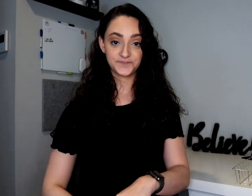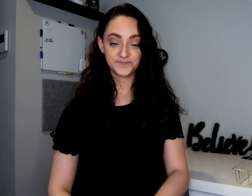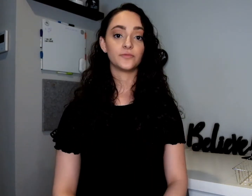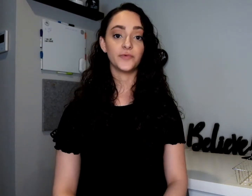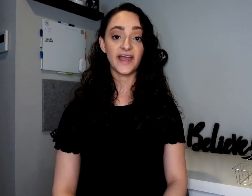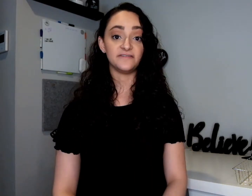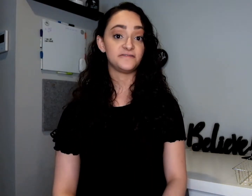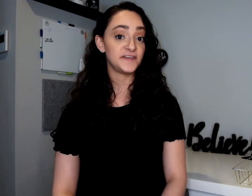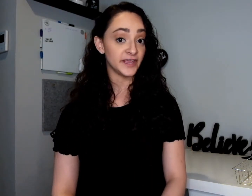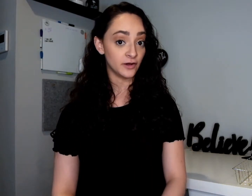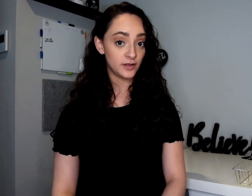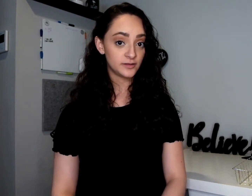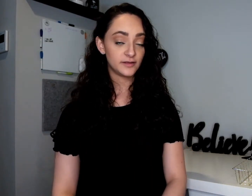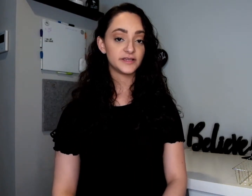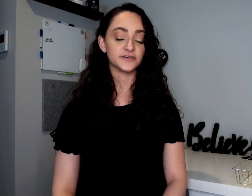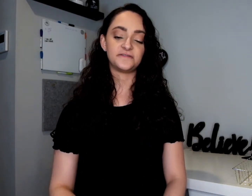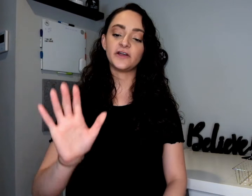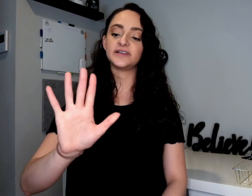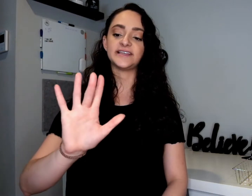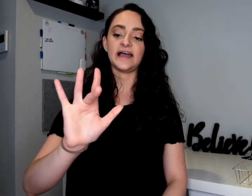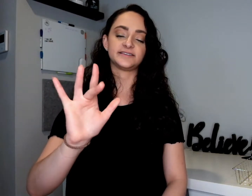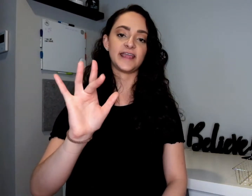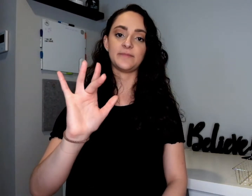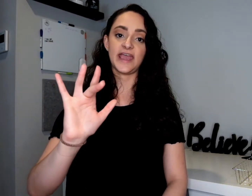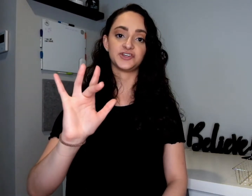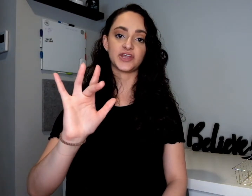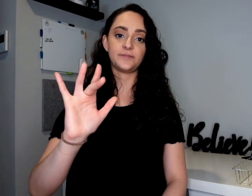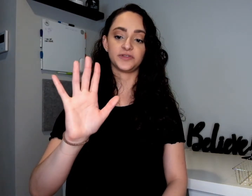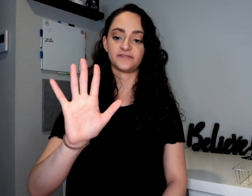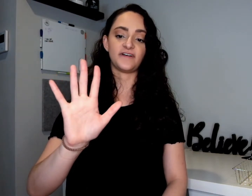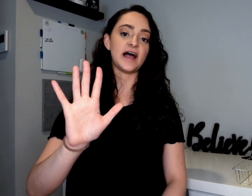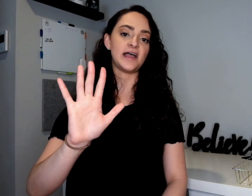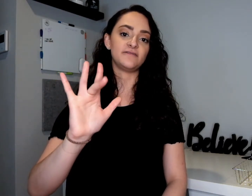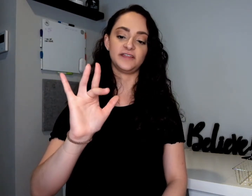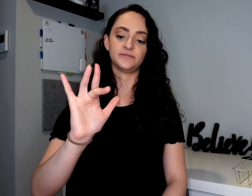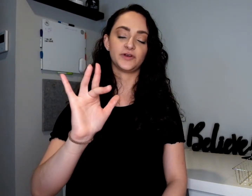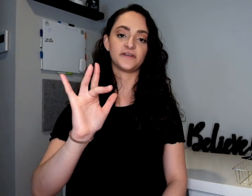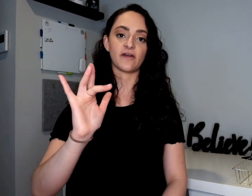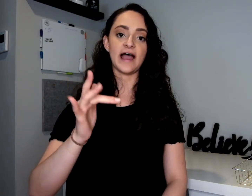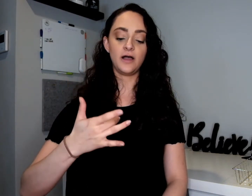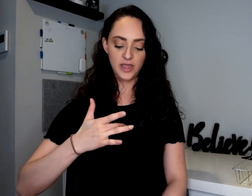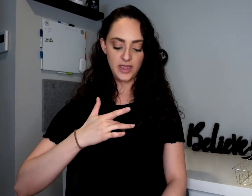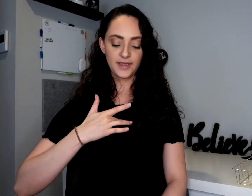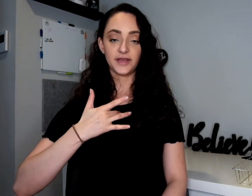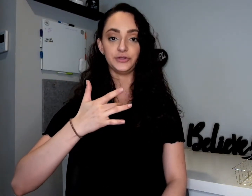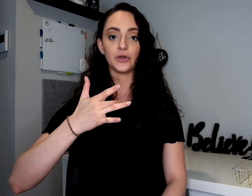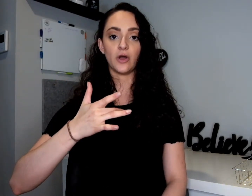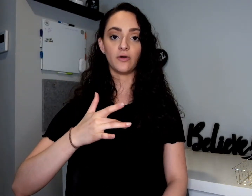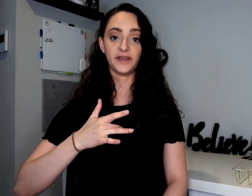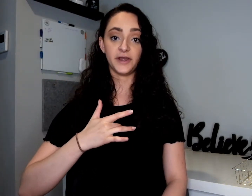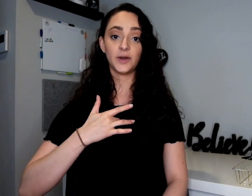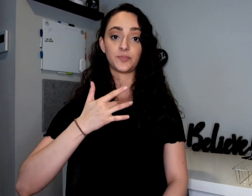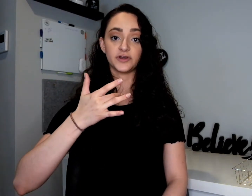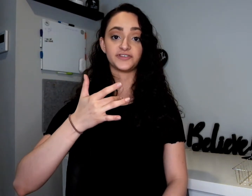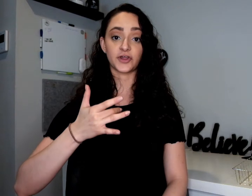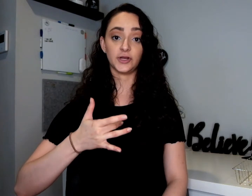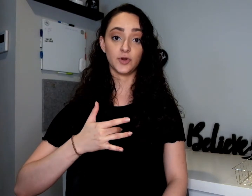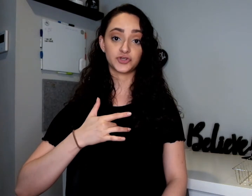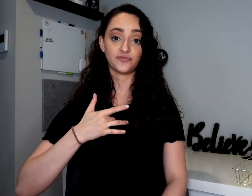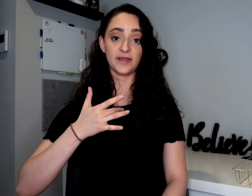We have feel. So feel is that same hand shape with the five and the middle finger out, and you go in an upward circular motion right